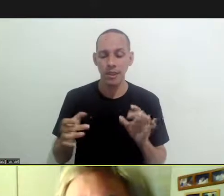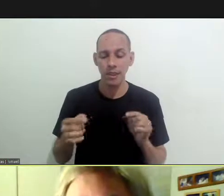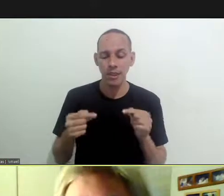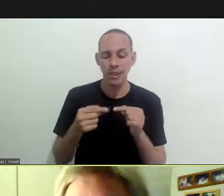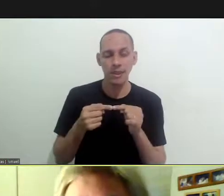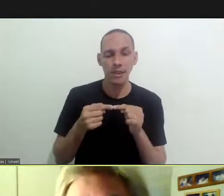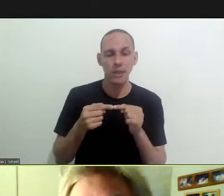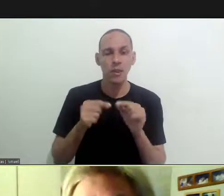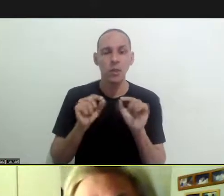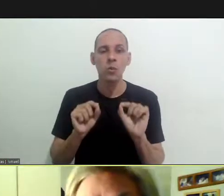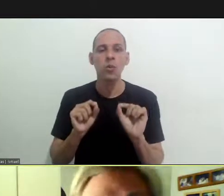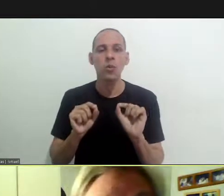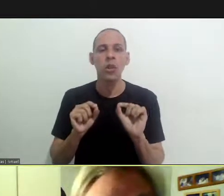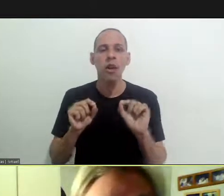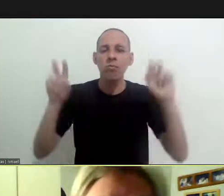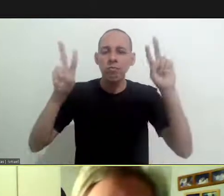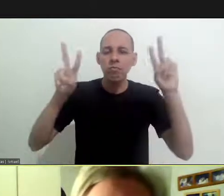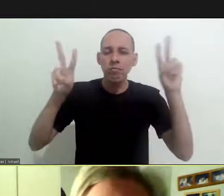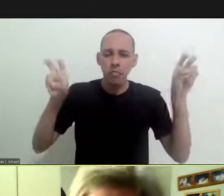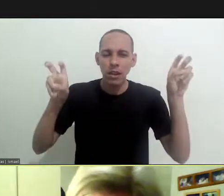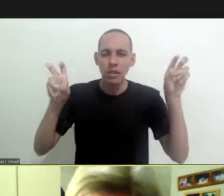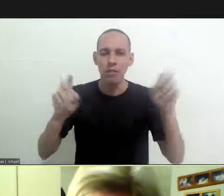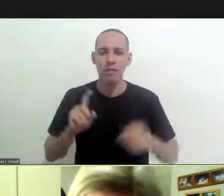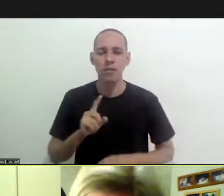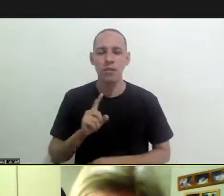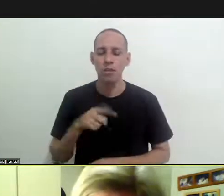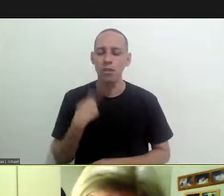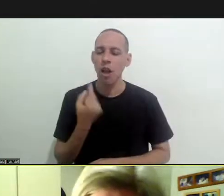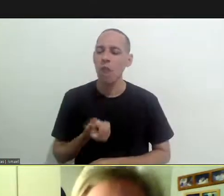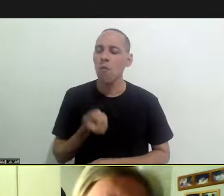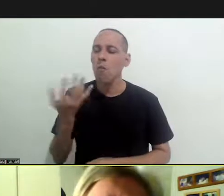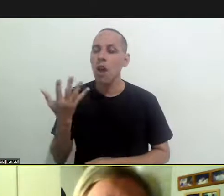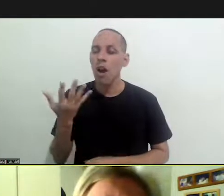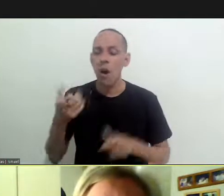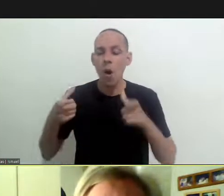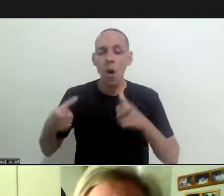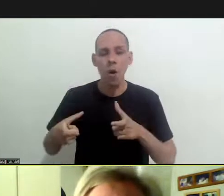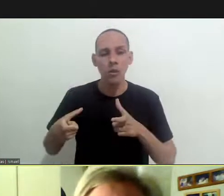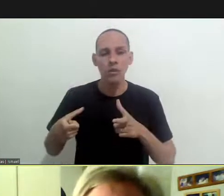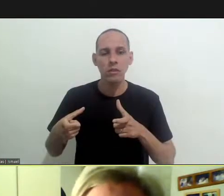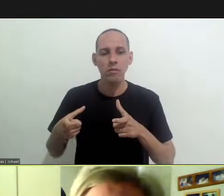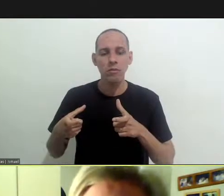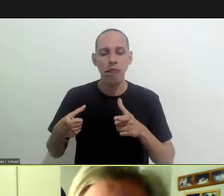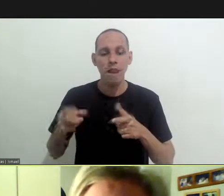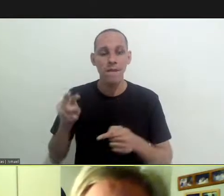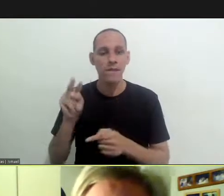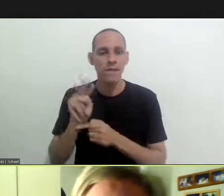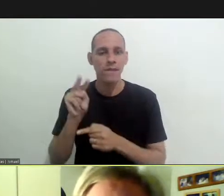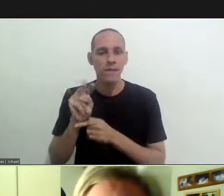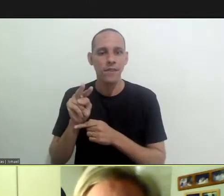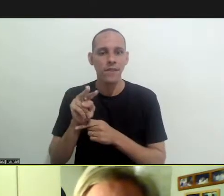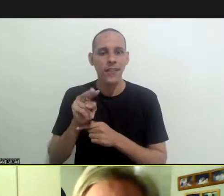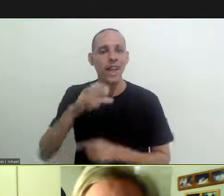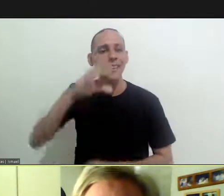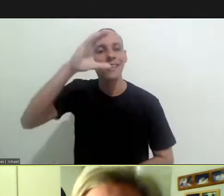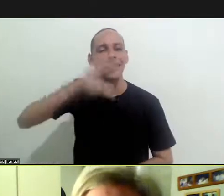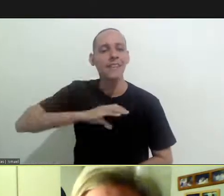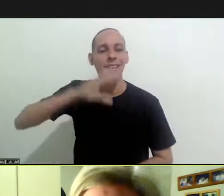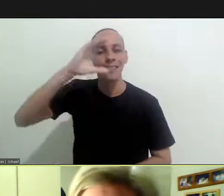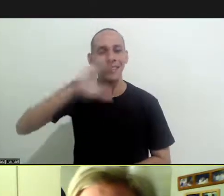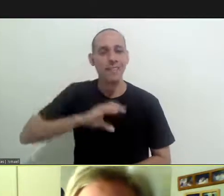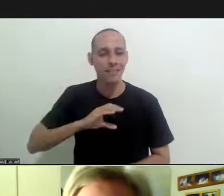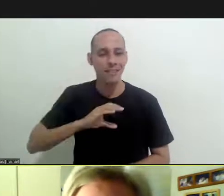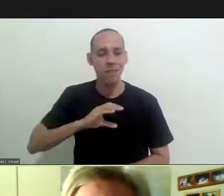associated to the topic the motto of how many we are and where we are in a citizen